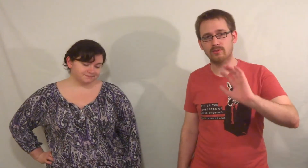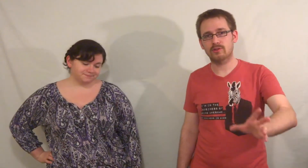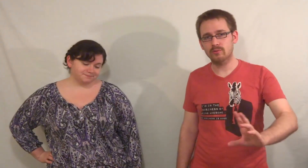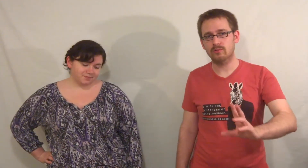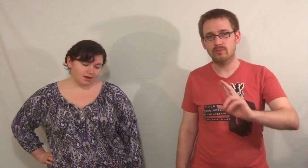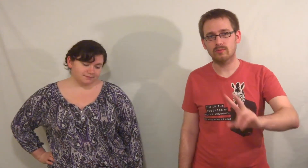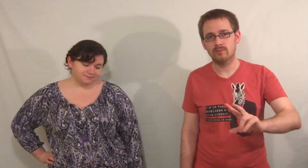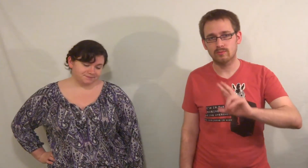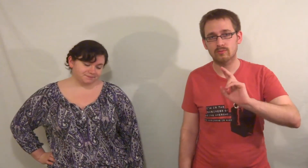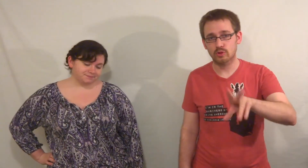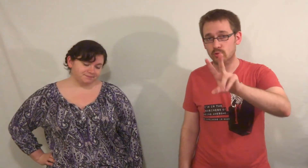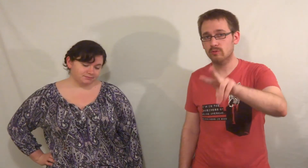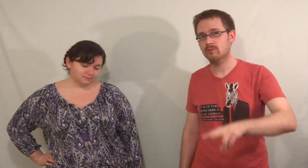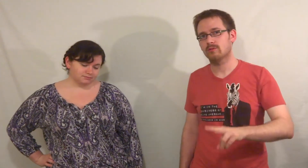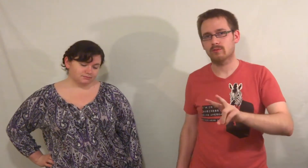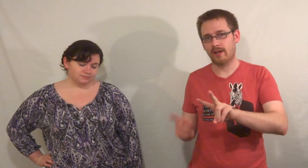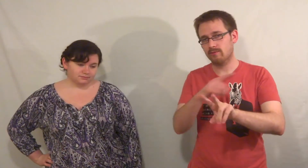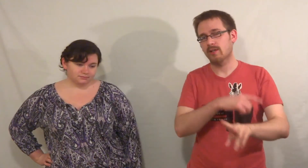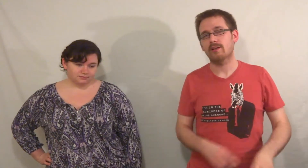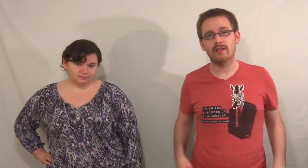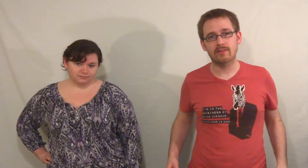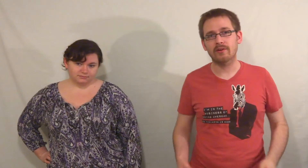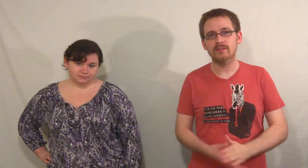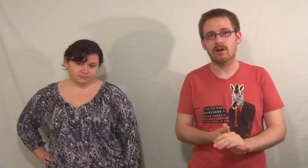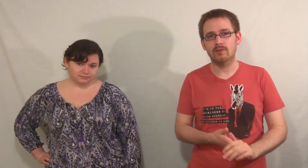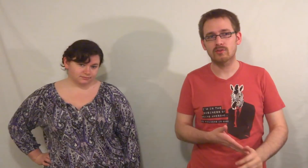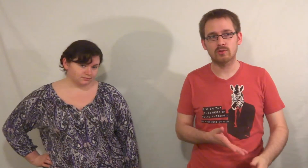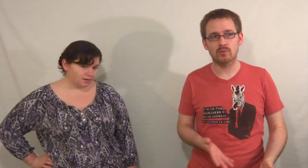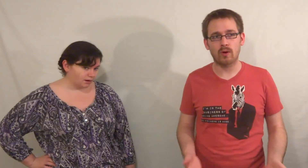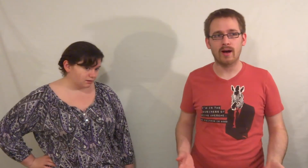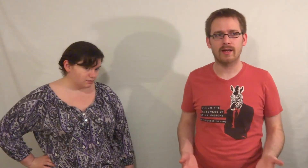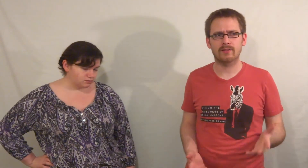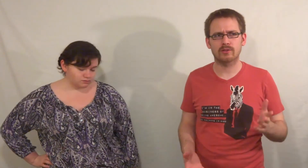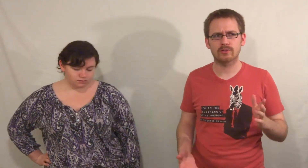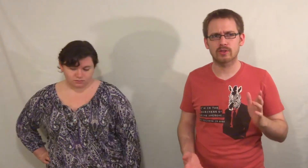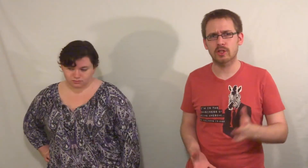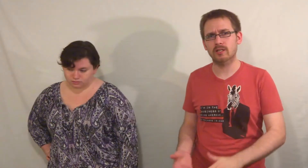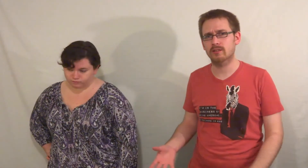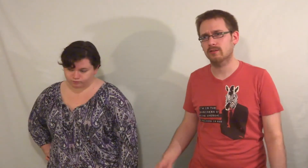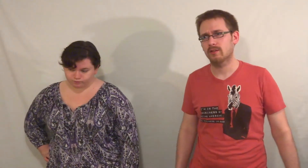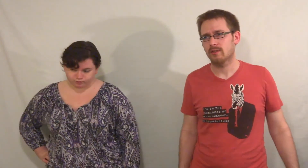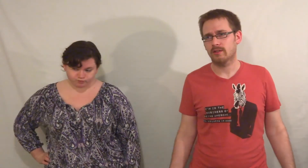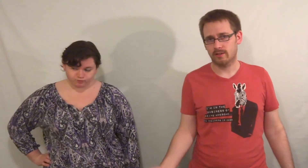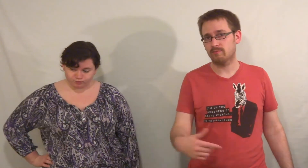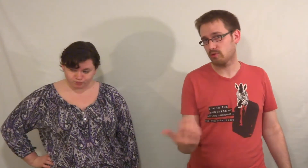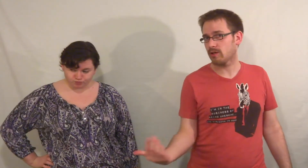two, two, you know, leading theories on to why there's the junk that are drunk.